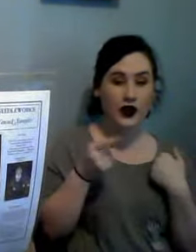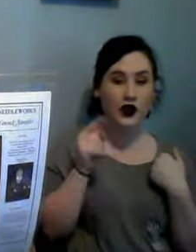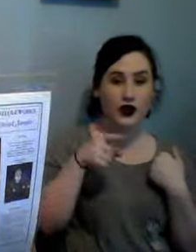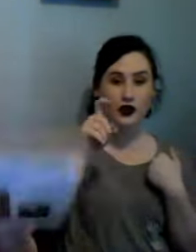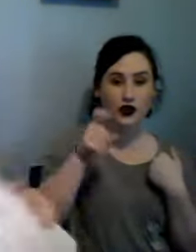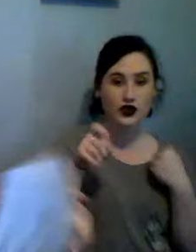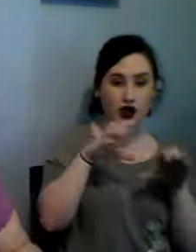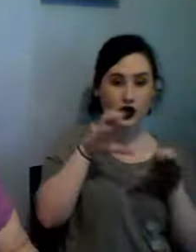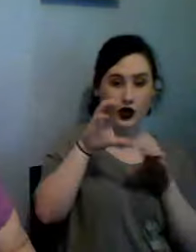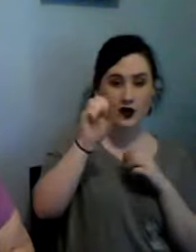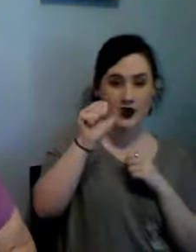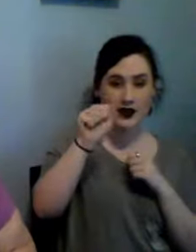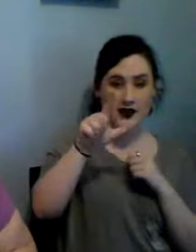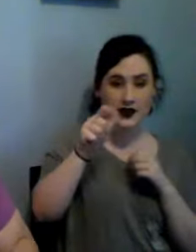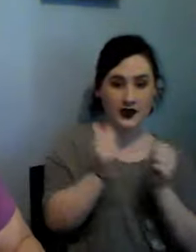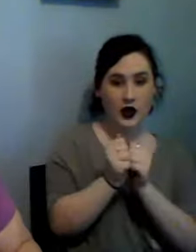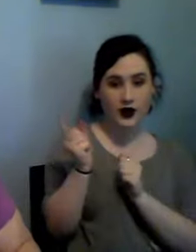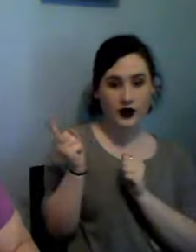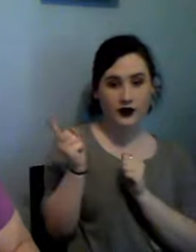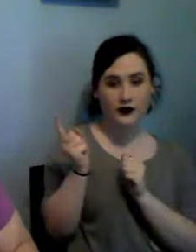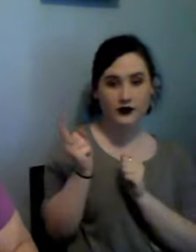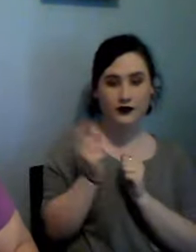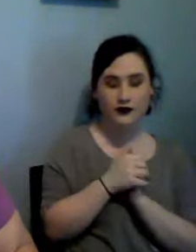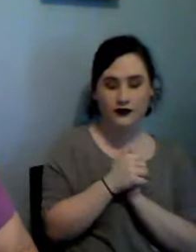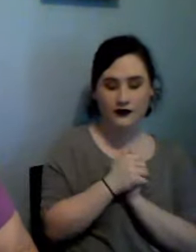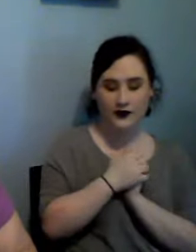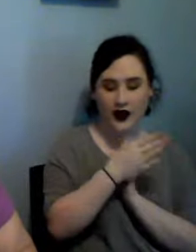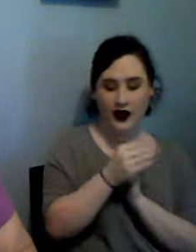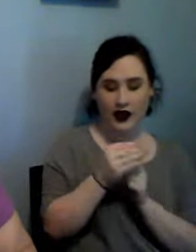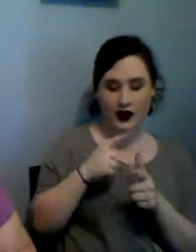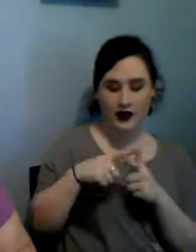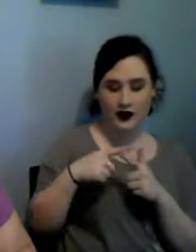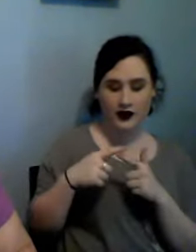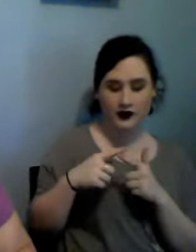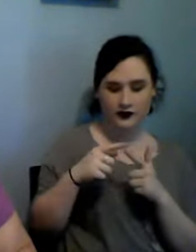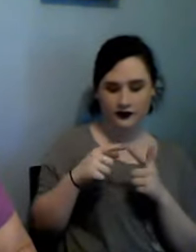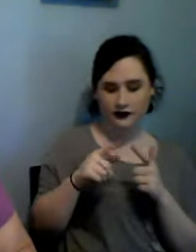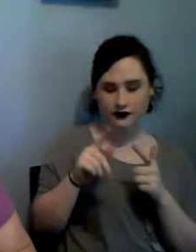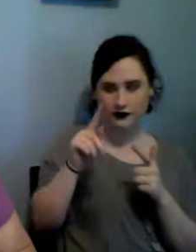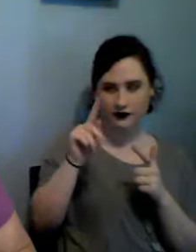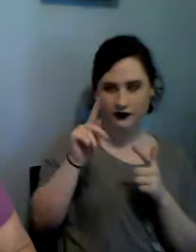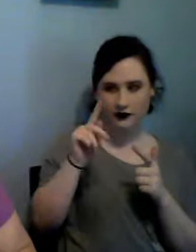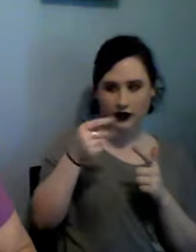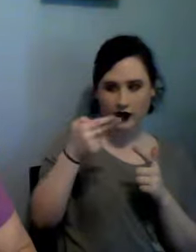and then the orchard valley quilting bee